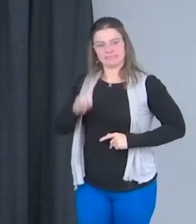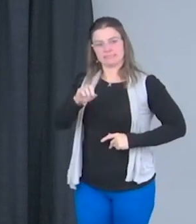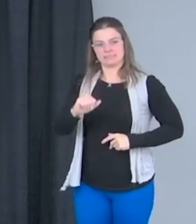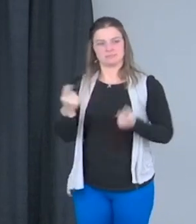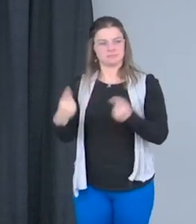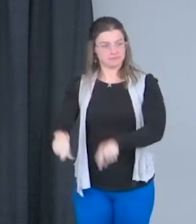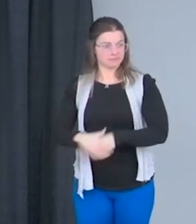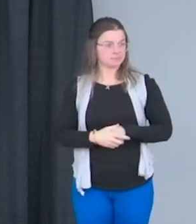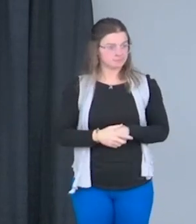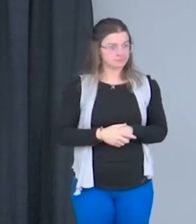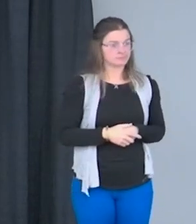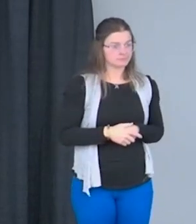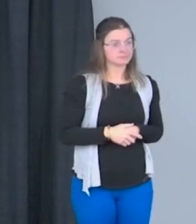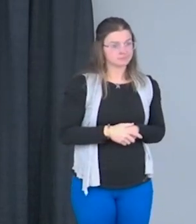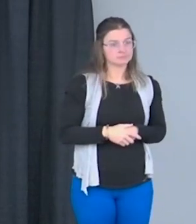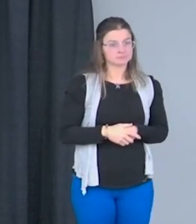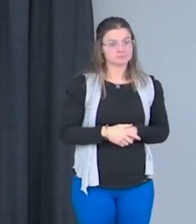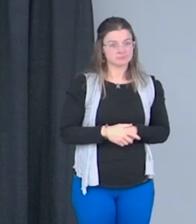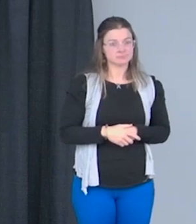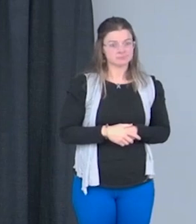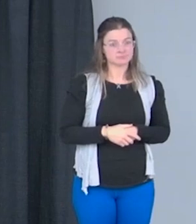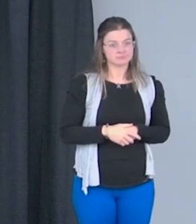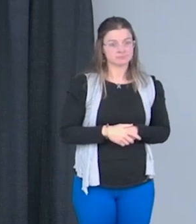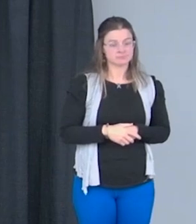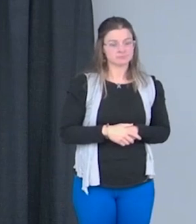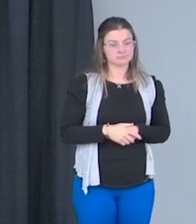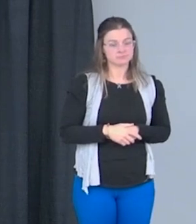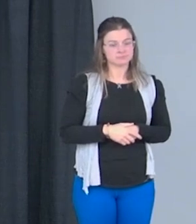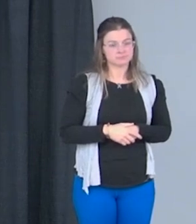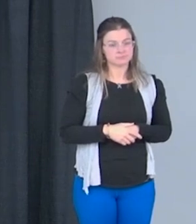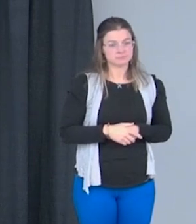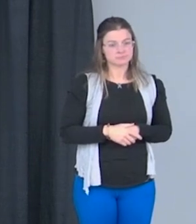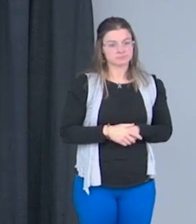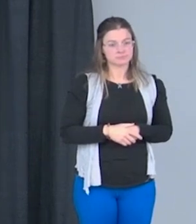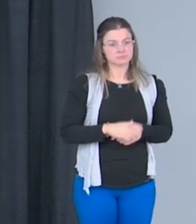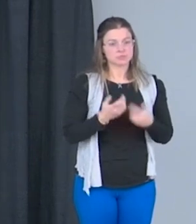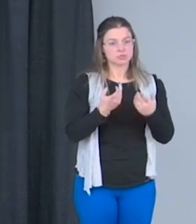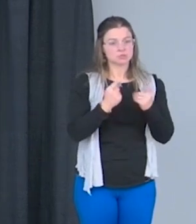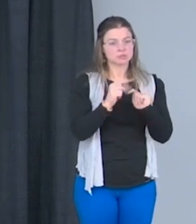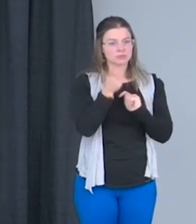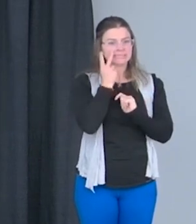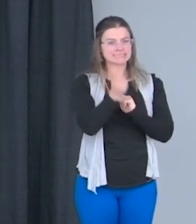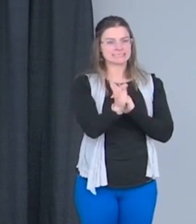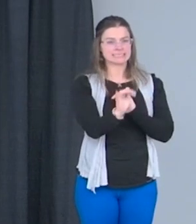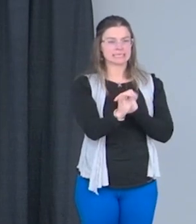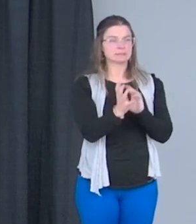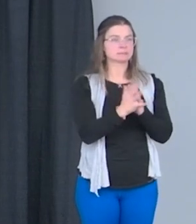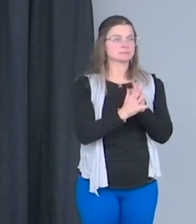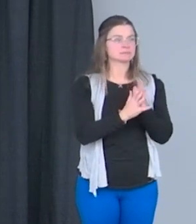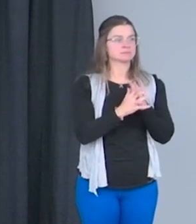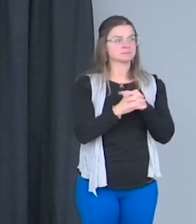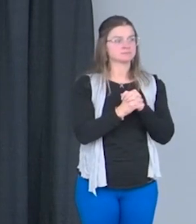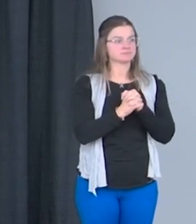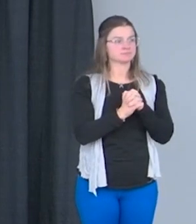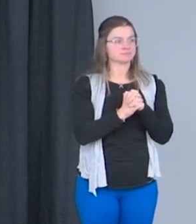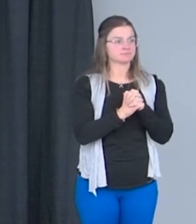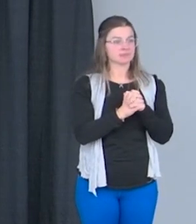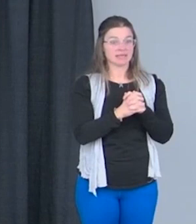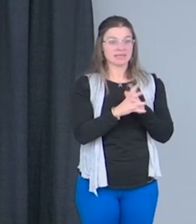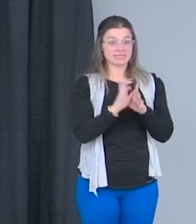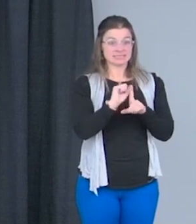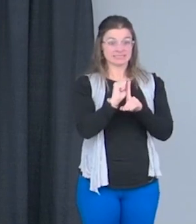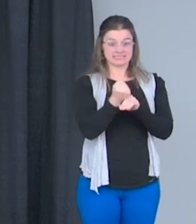And with that, I look at it from a place of the limitation society